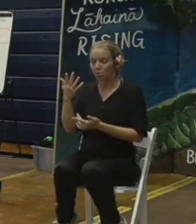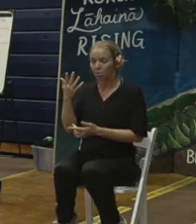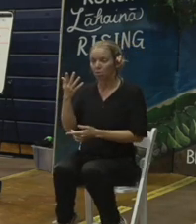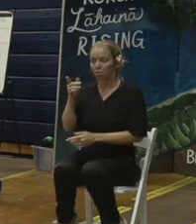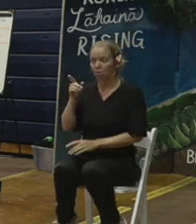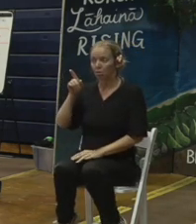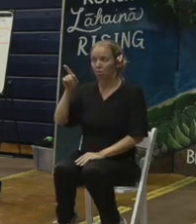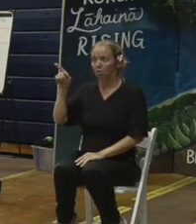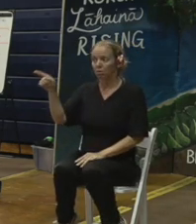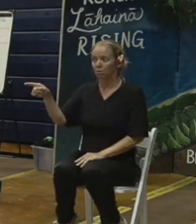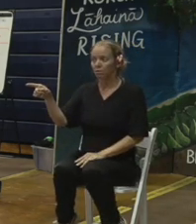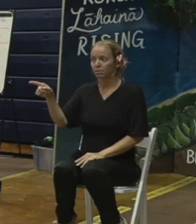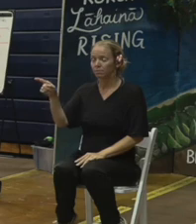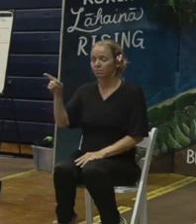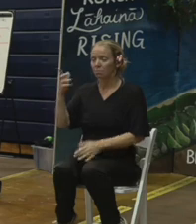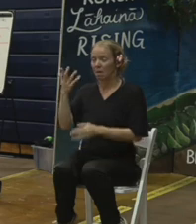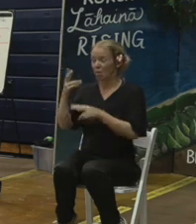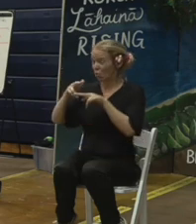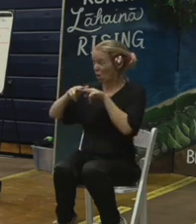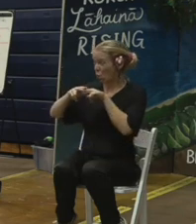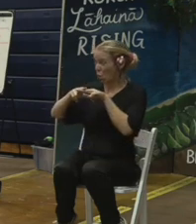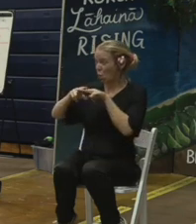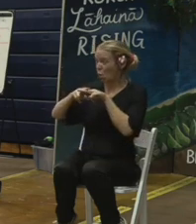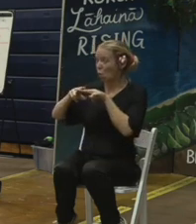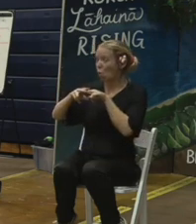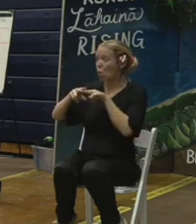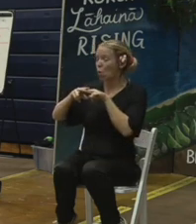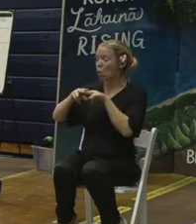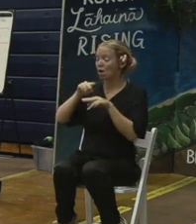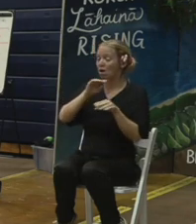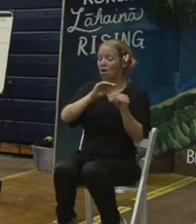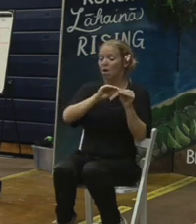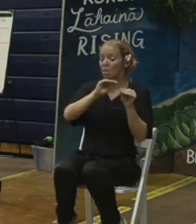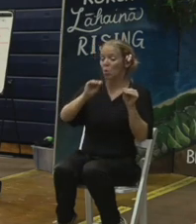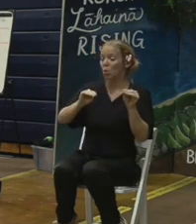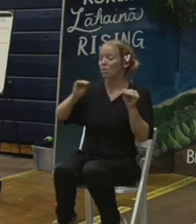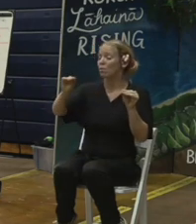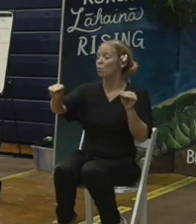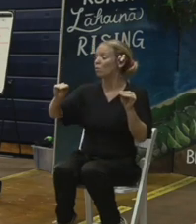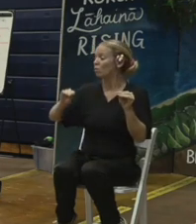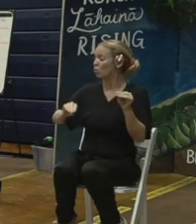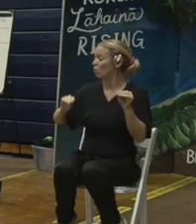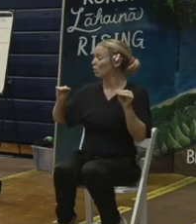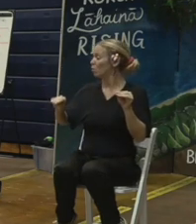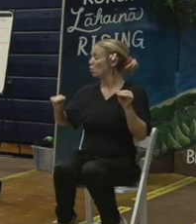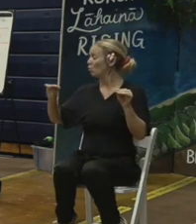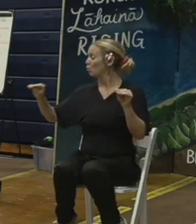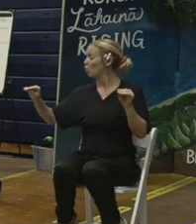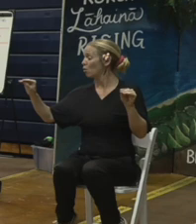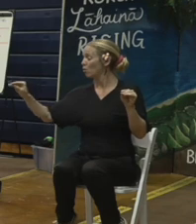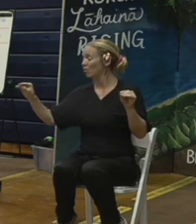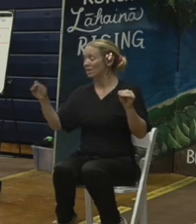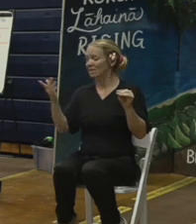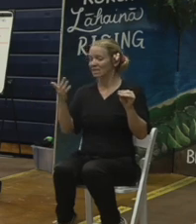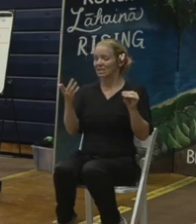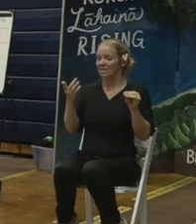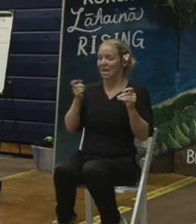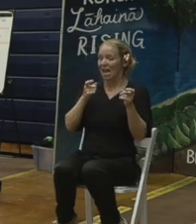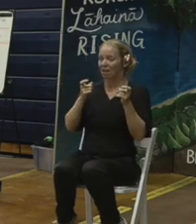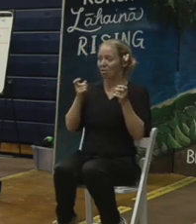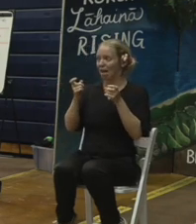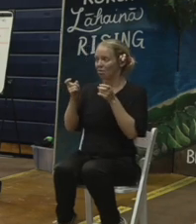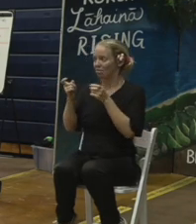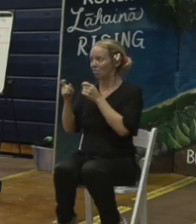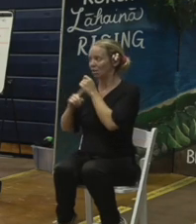taken into a railway, railroad, railed to a location, re-handled into another truck, and then taken